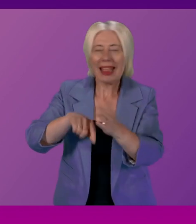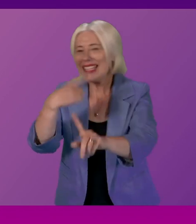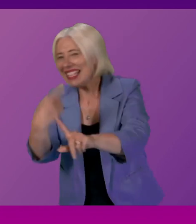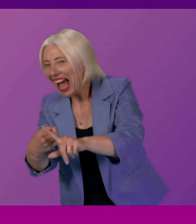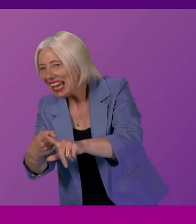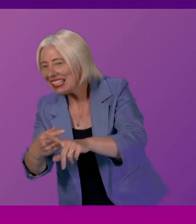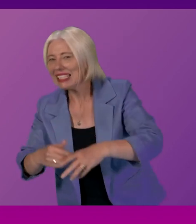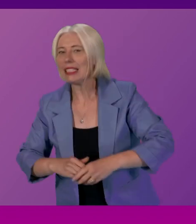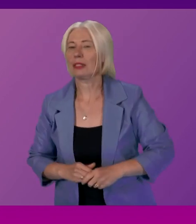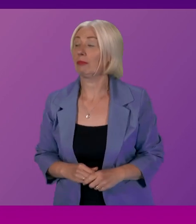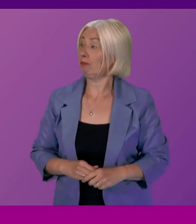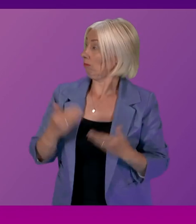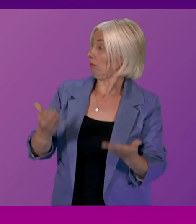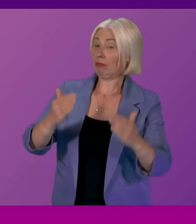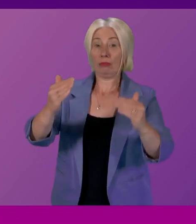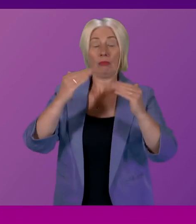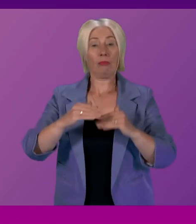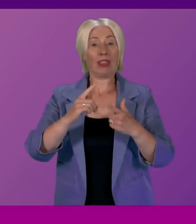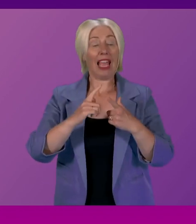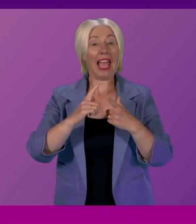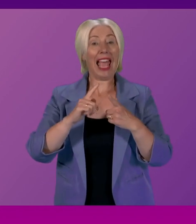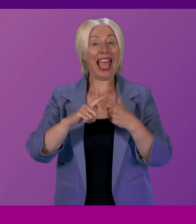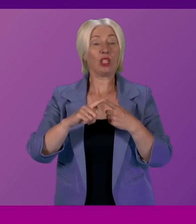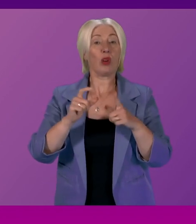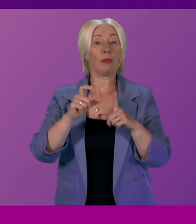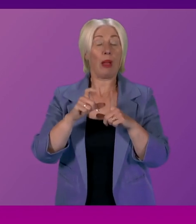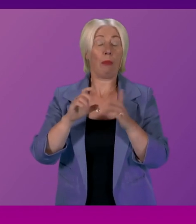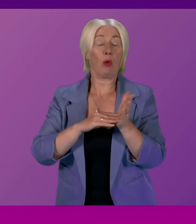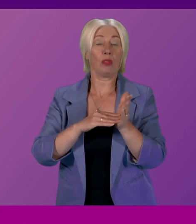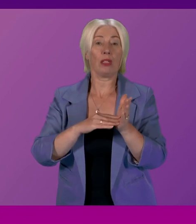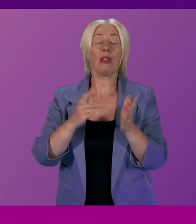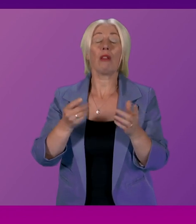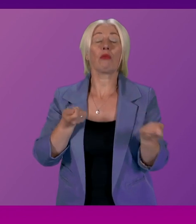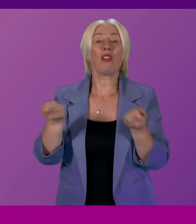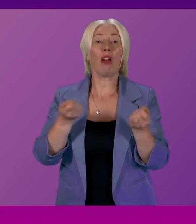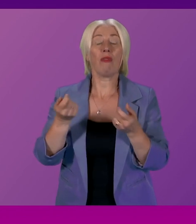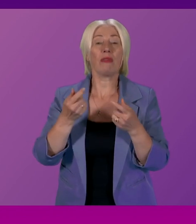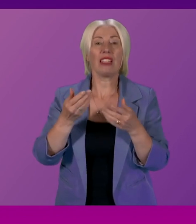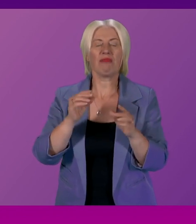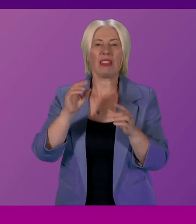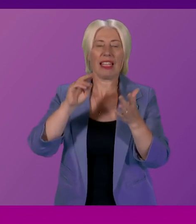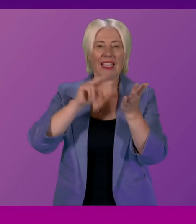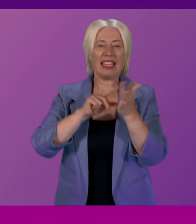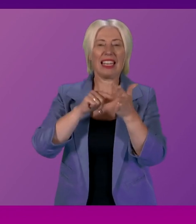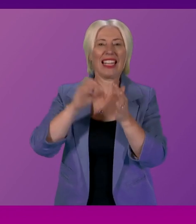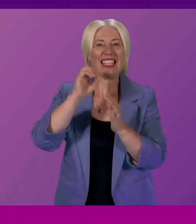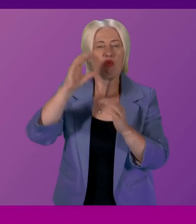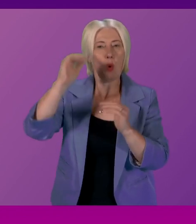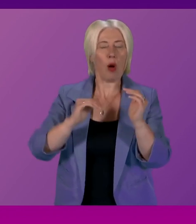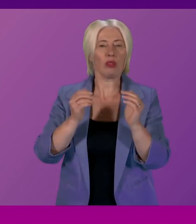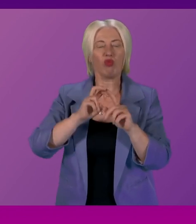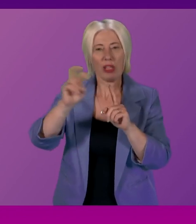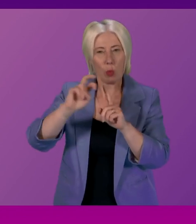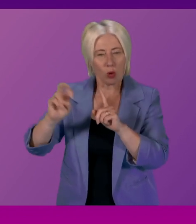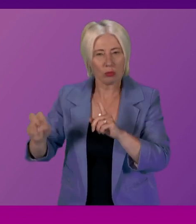very much. I'm now going to invite Edward Mountain, Community Net Zero Energy and Transport Committee. Thank you, Camina. Good afternoon, First Minister.